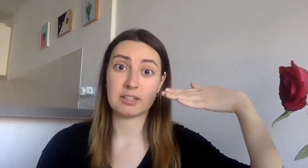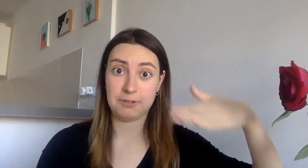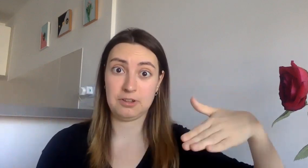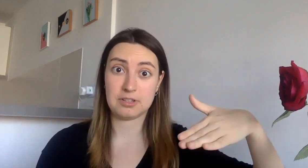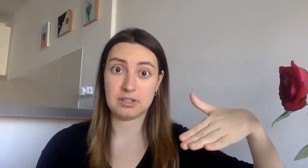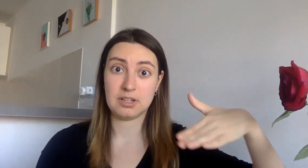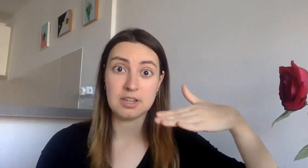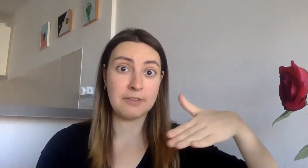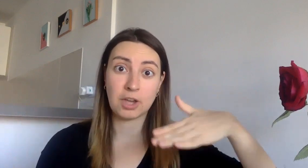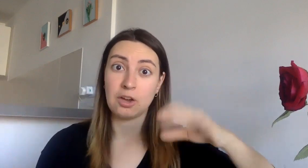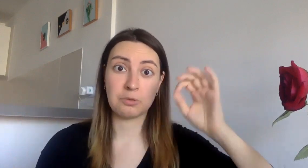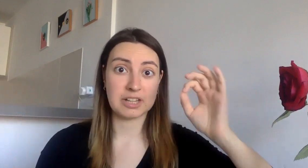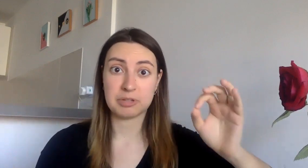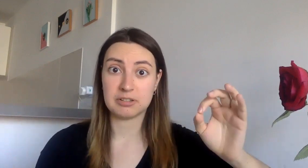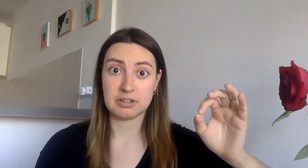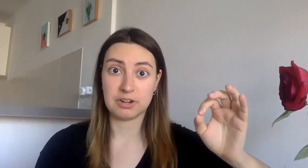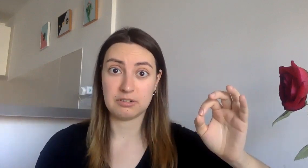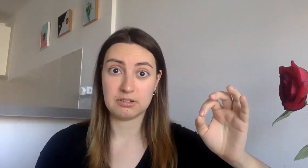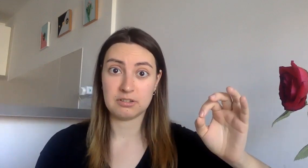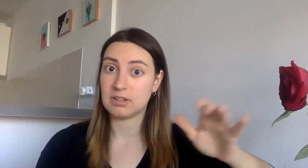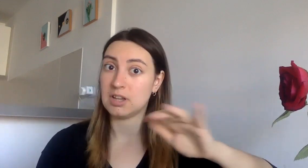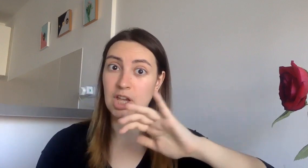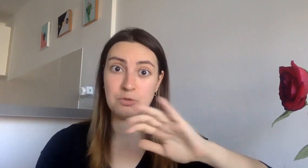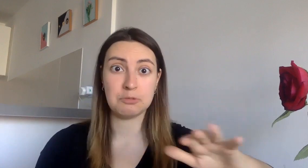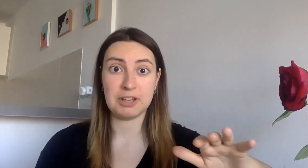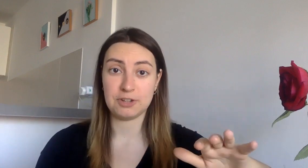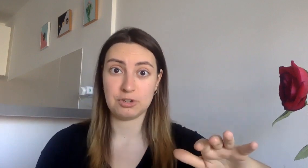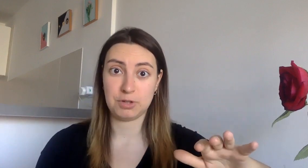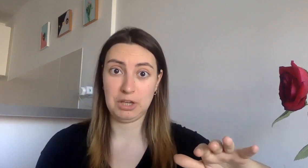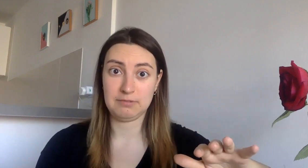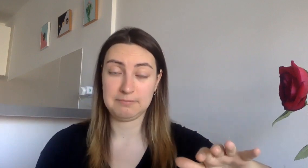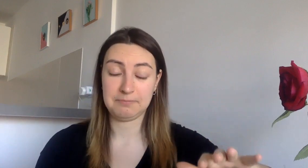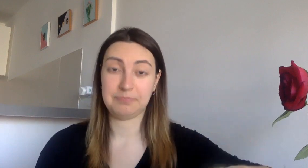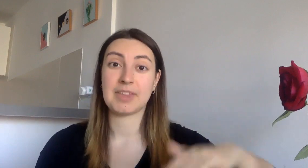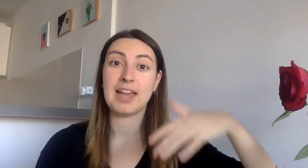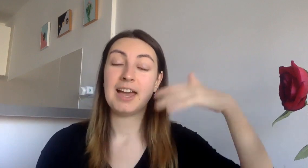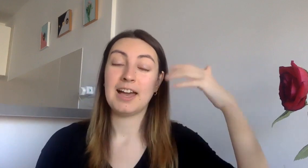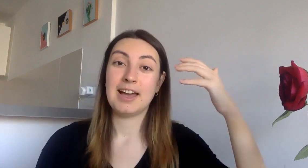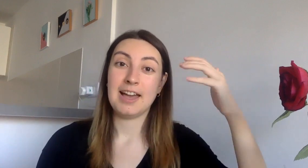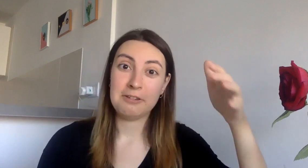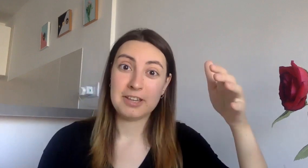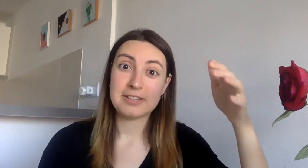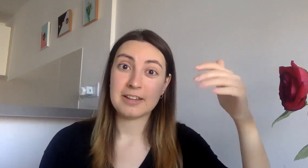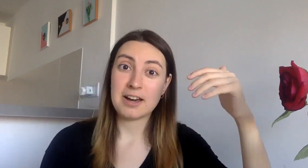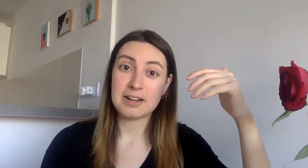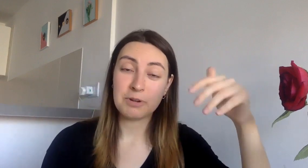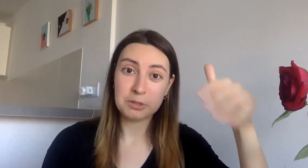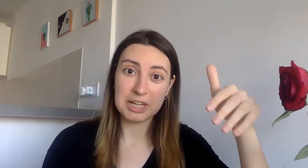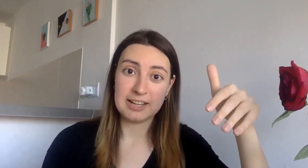first. Never go with absolute zero. It won't be efficient for you. Anyways, I quite quickly